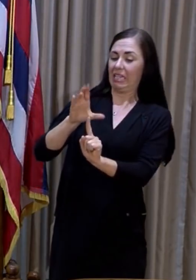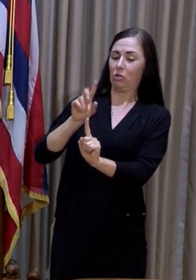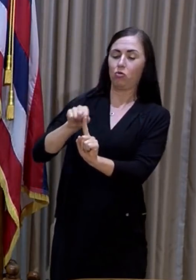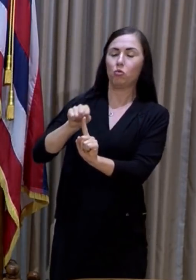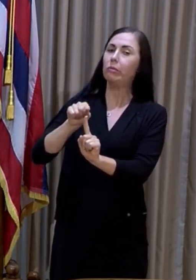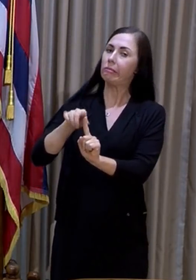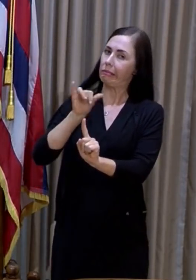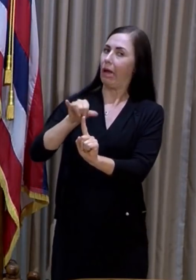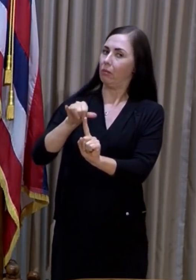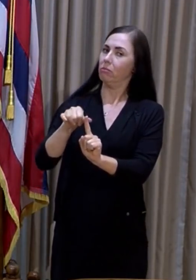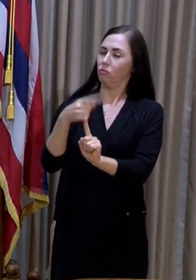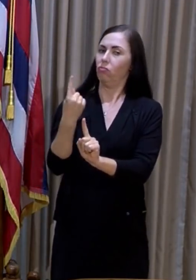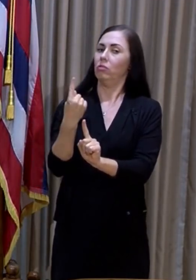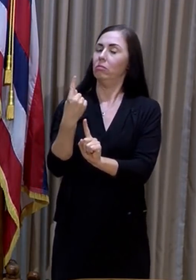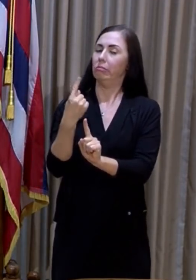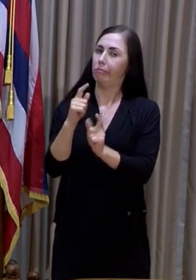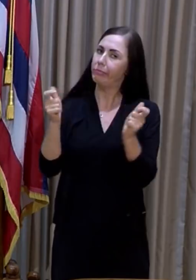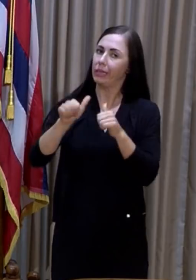more of a challenge with ICU beds.